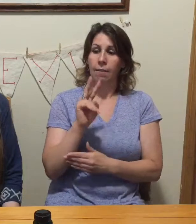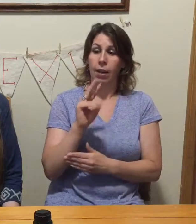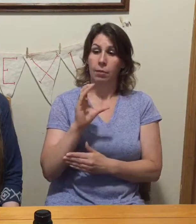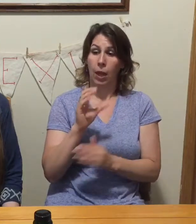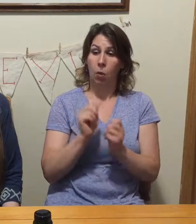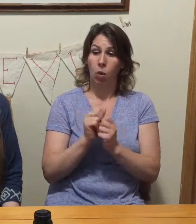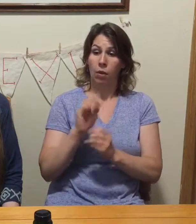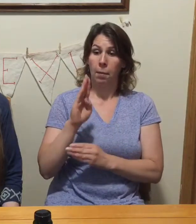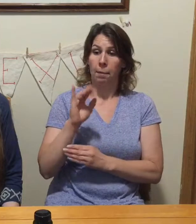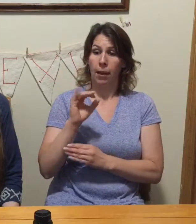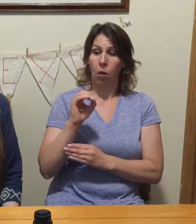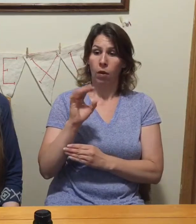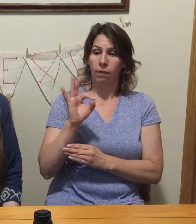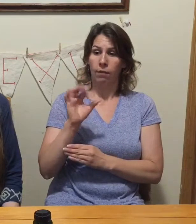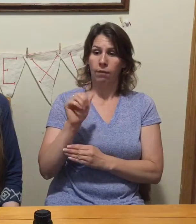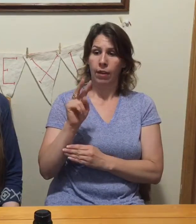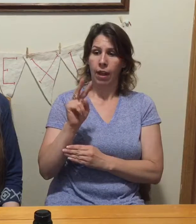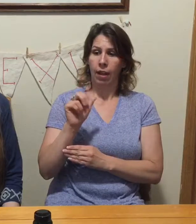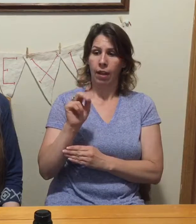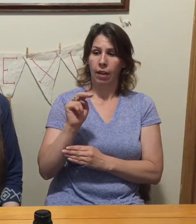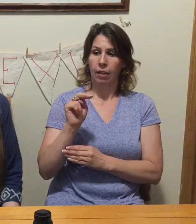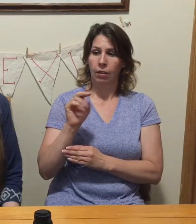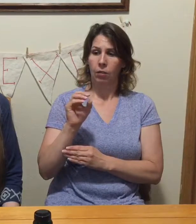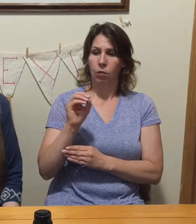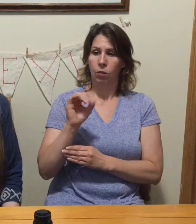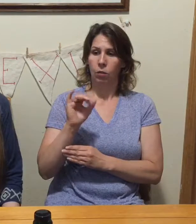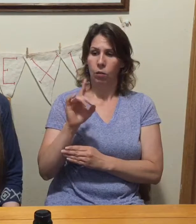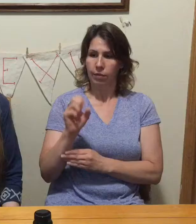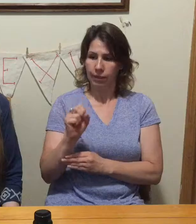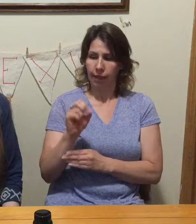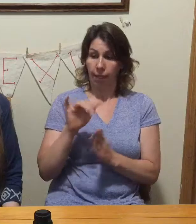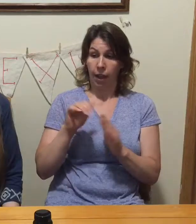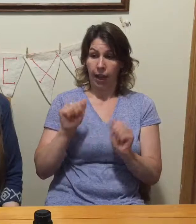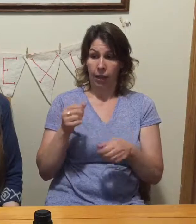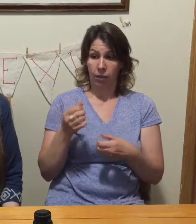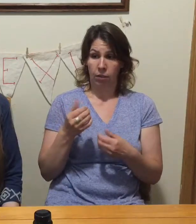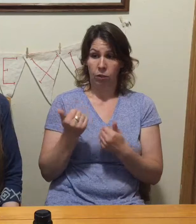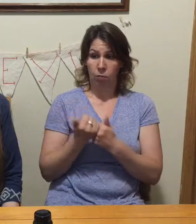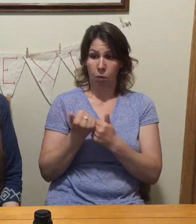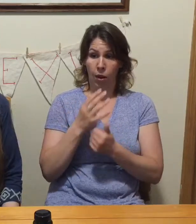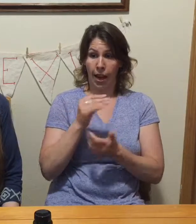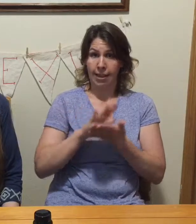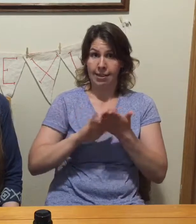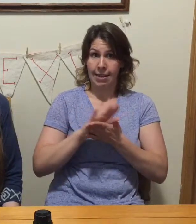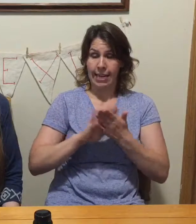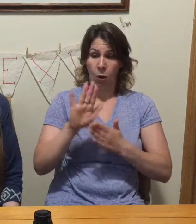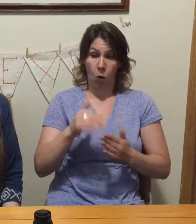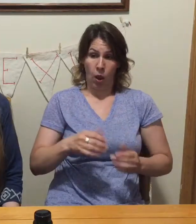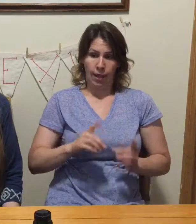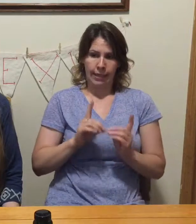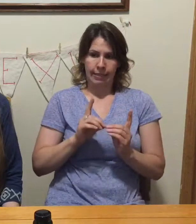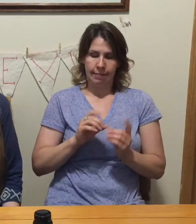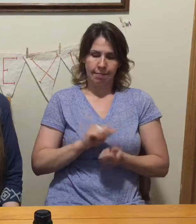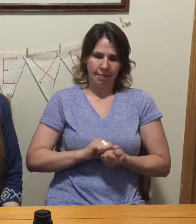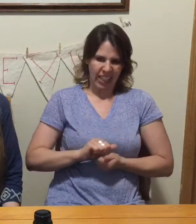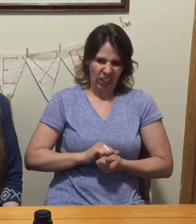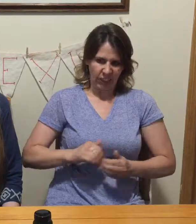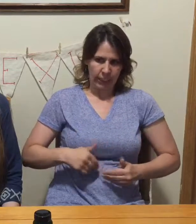and vitamin C with bioflavonoids. These can support